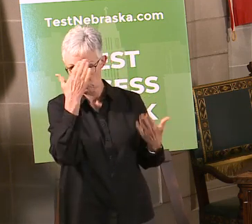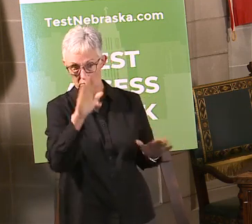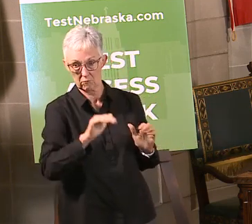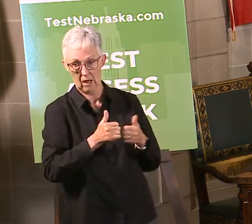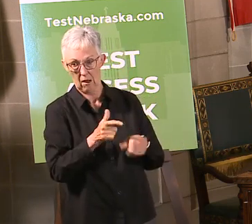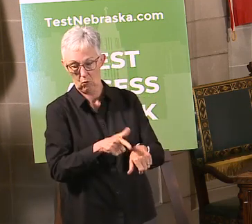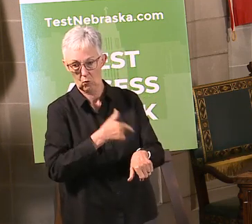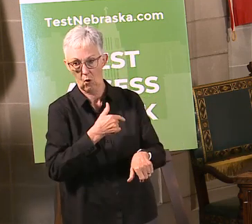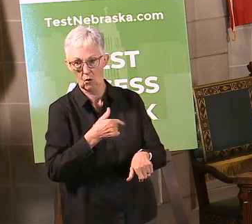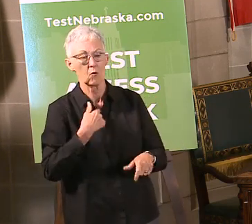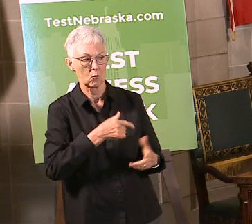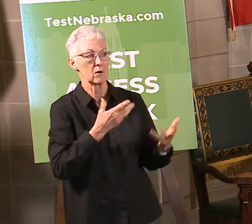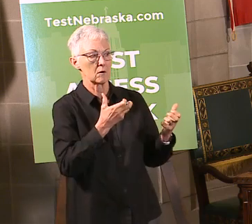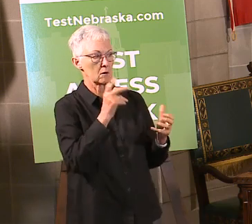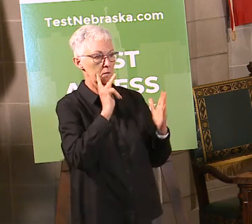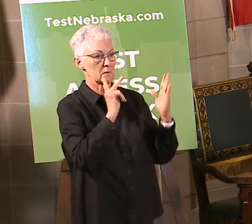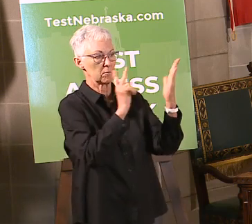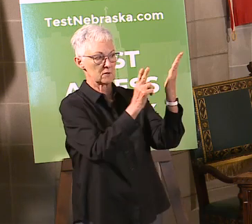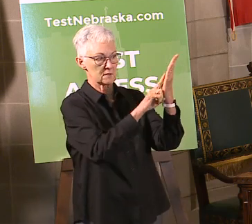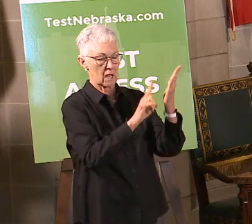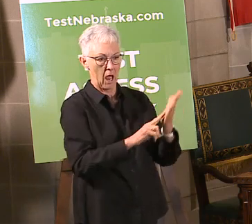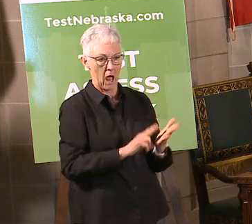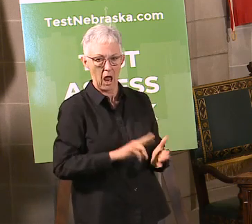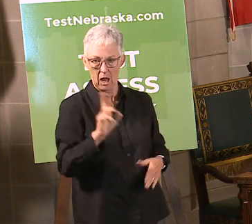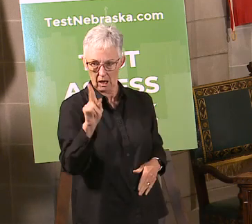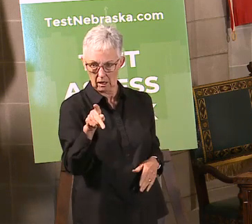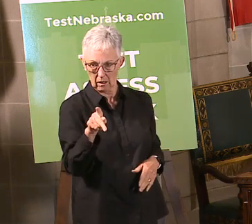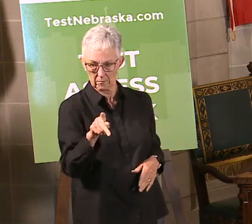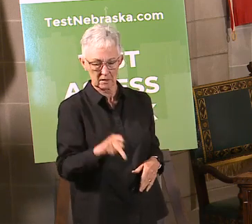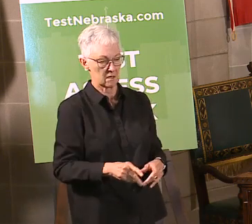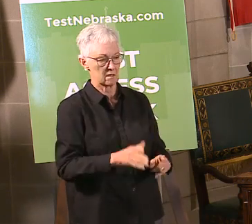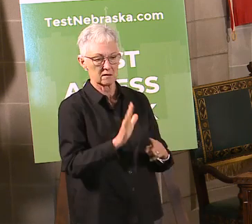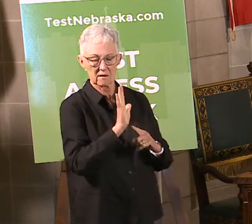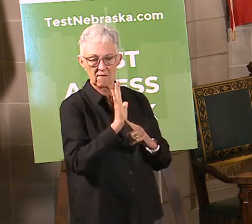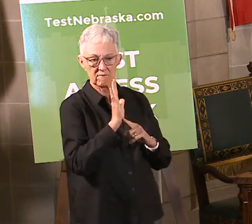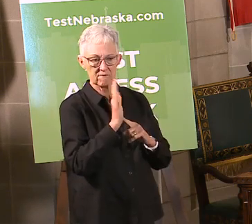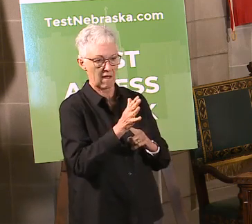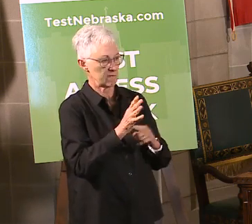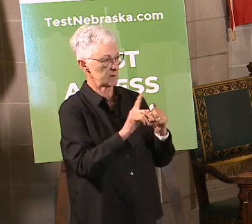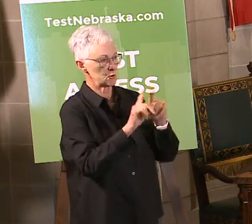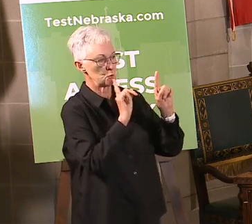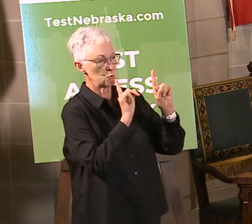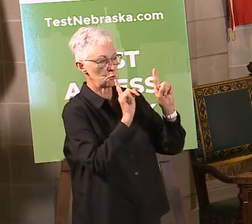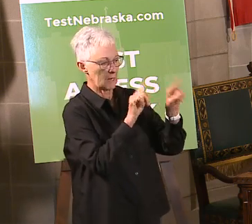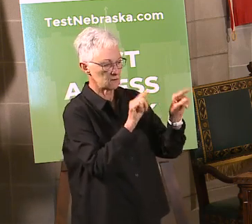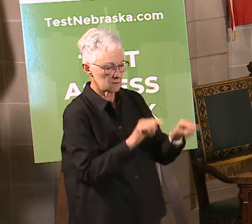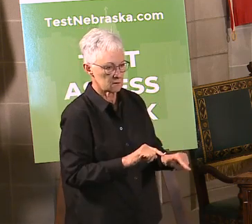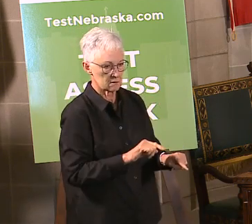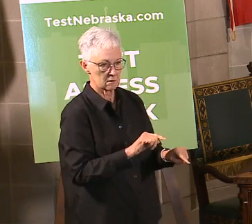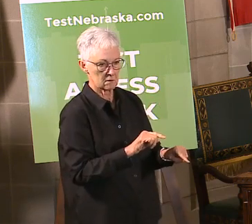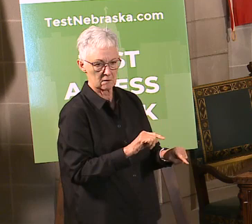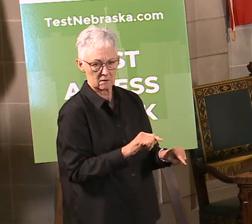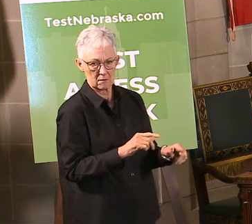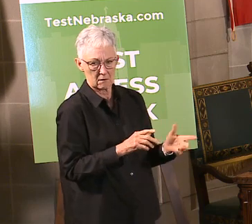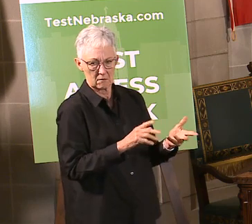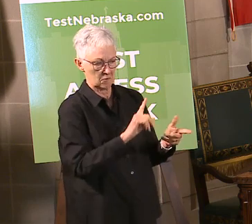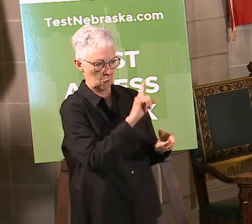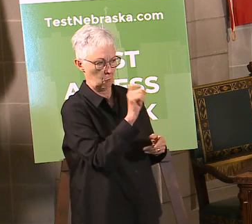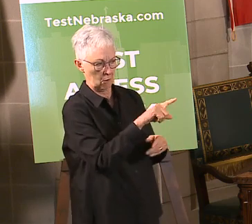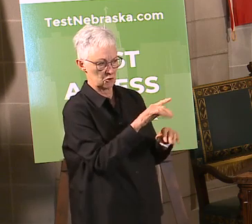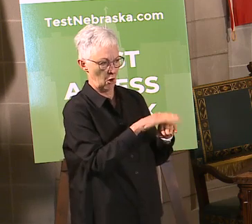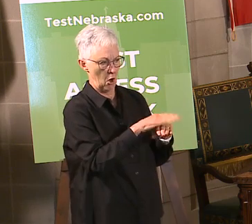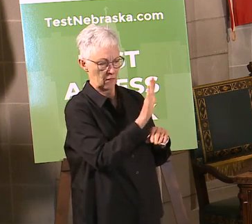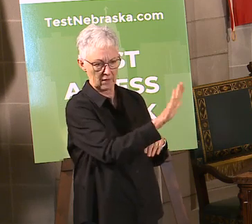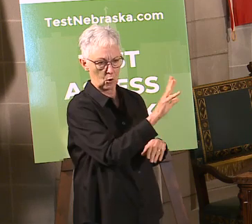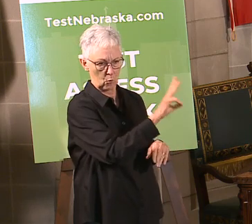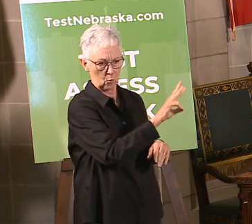TestNebraska.com. Go sign up. Please. It's a five-minute assessment. We want people to sign up so that we can schedule you to get that testing done.